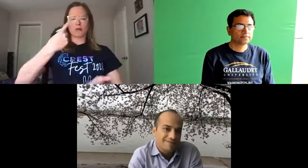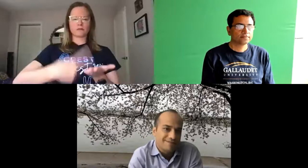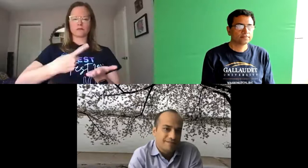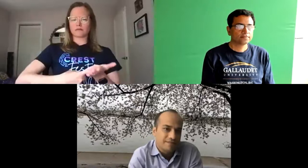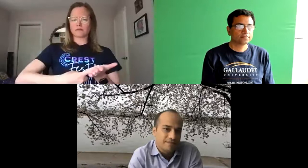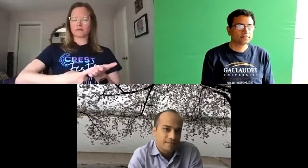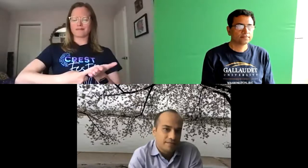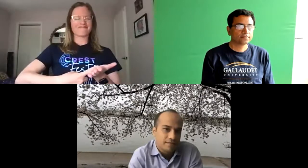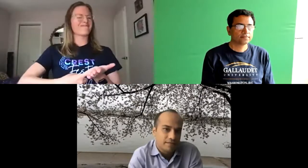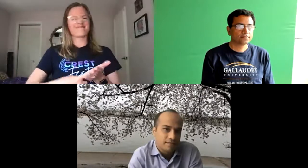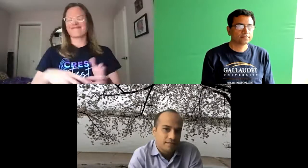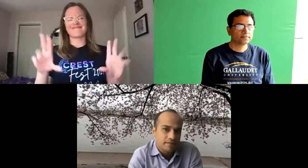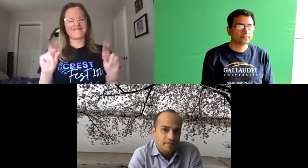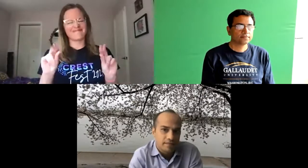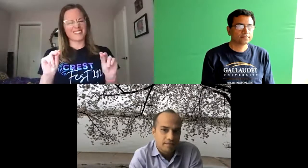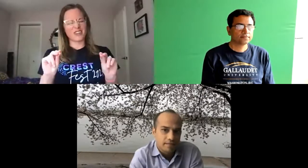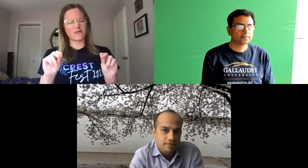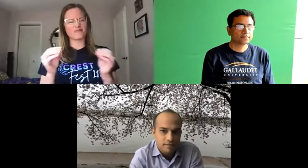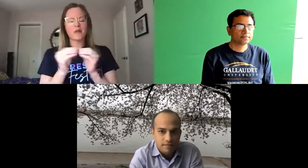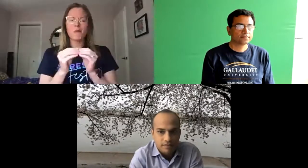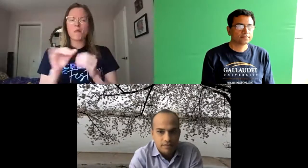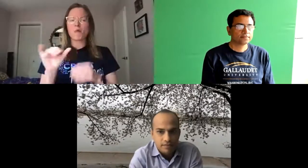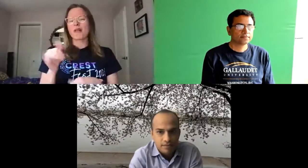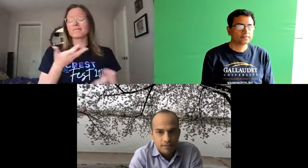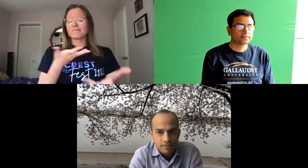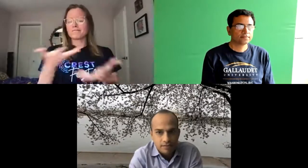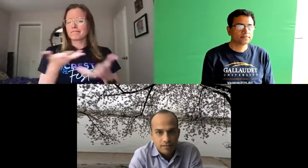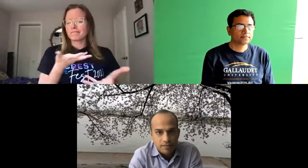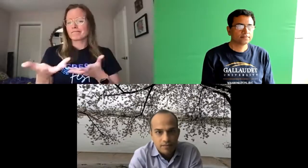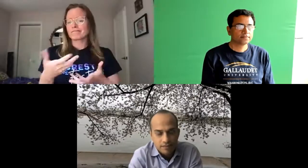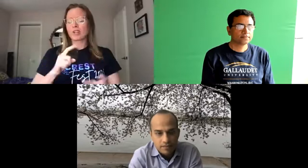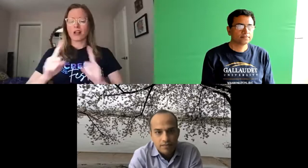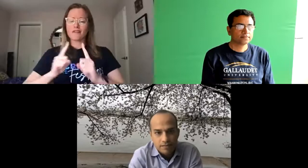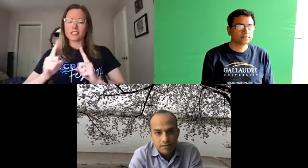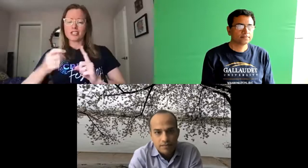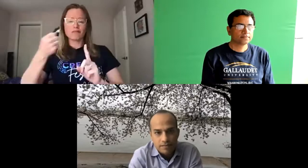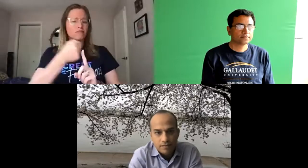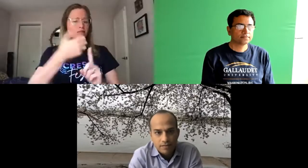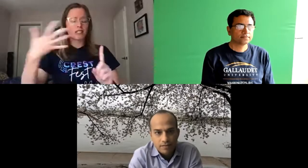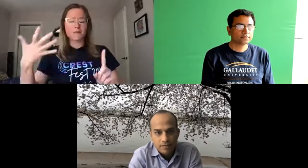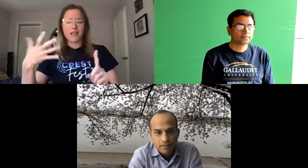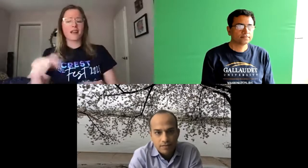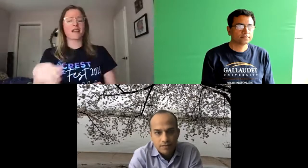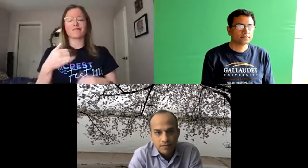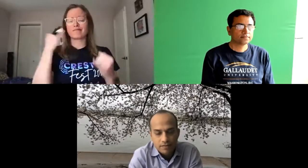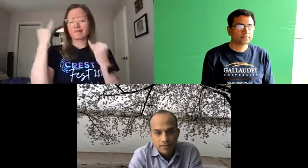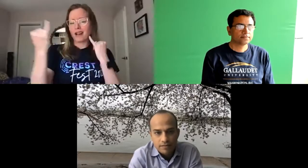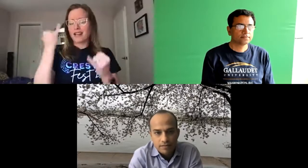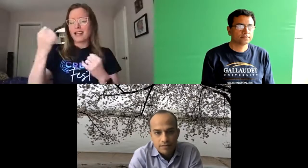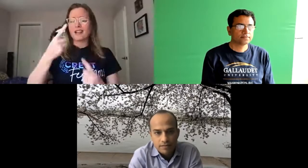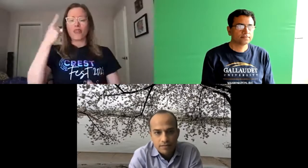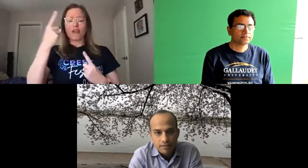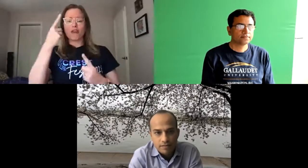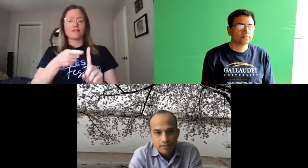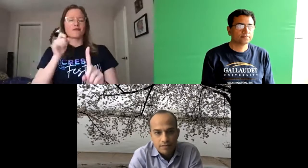a goal of today's event is not to have a scripted formal conversation but instead to allow